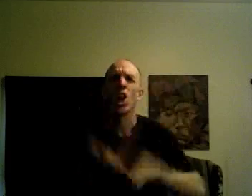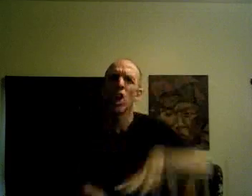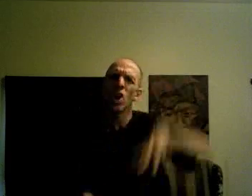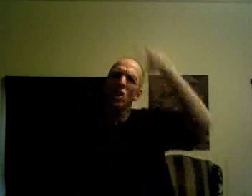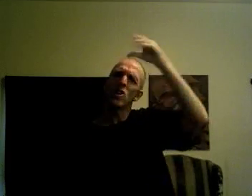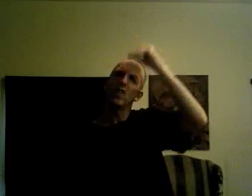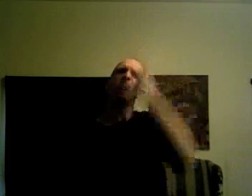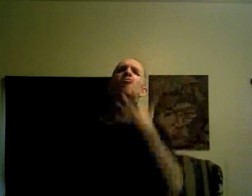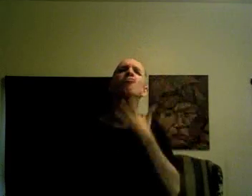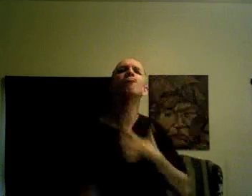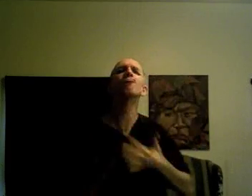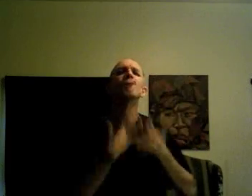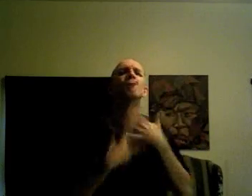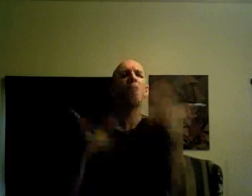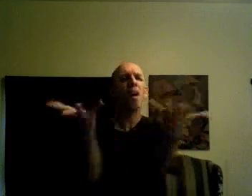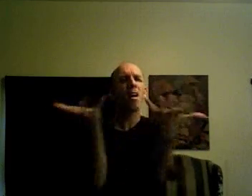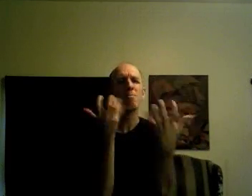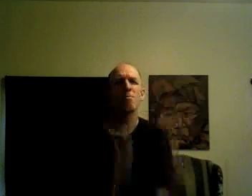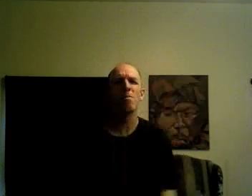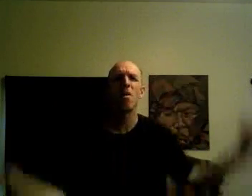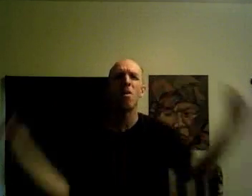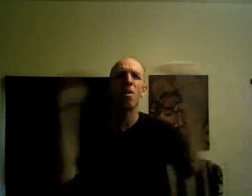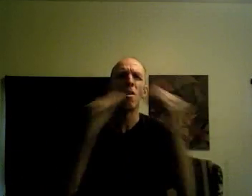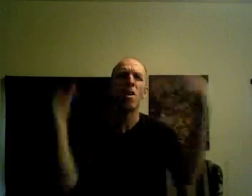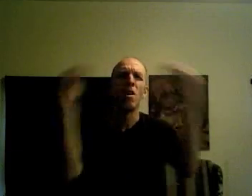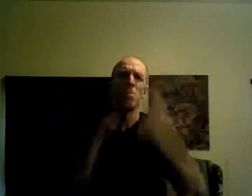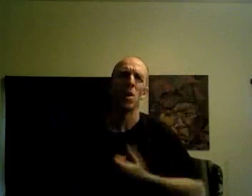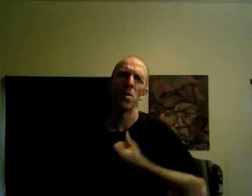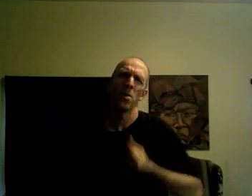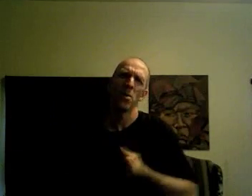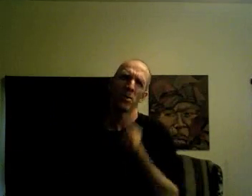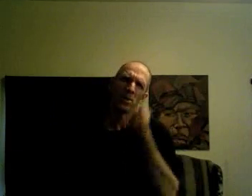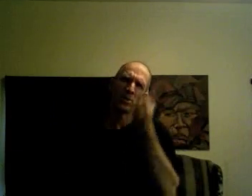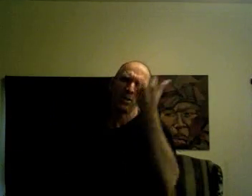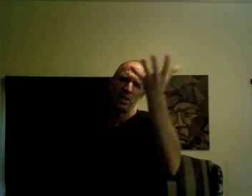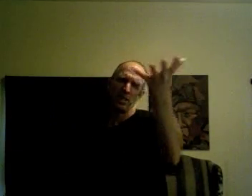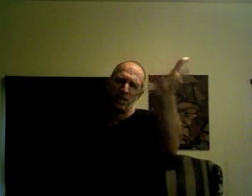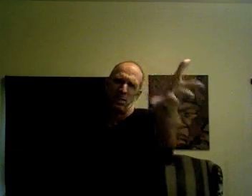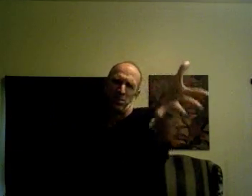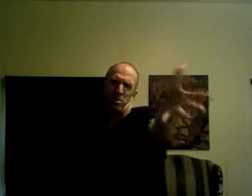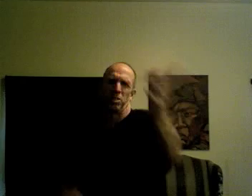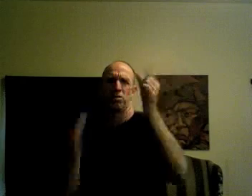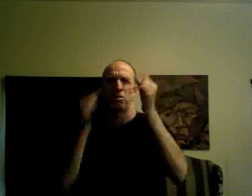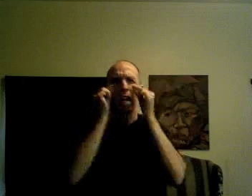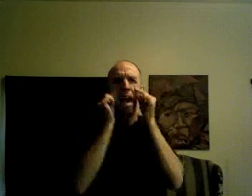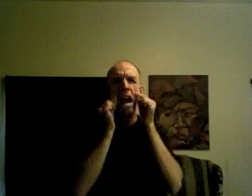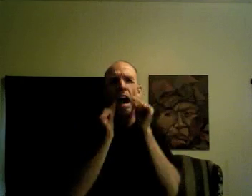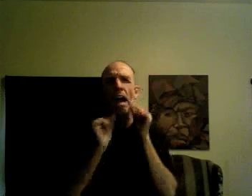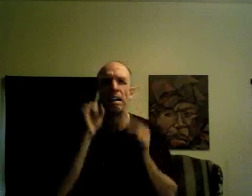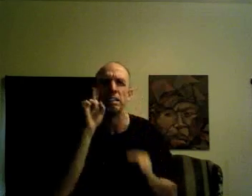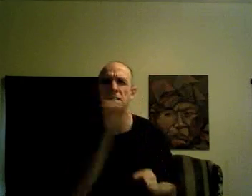Learn to want more. Pottery is tears in our eyes.